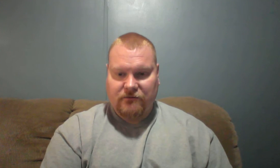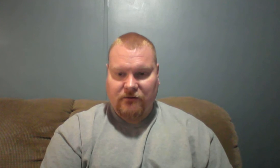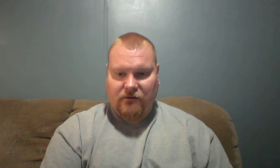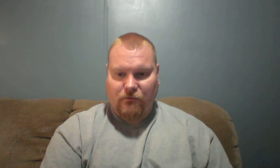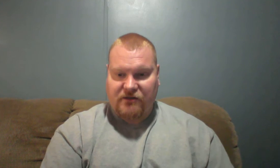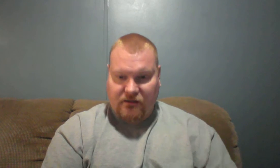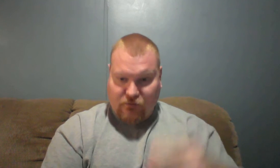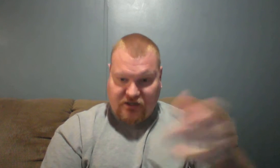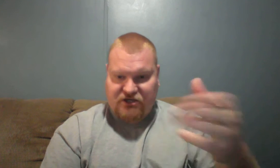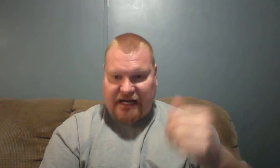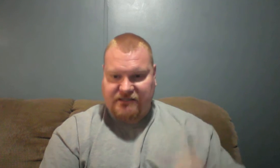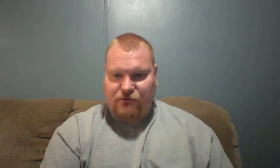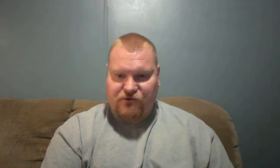with the, with the giant's own sword.